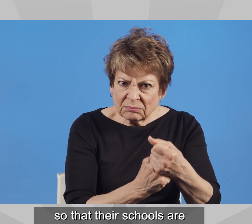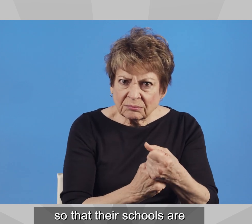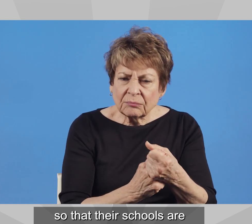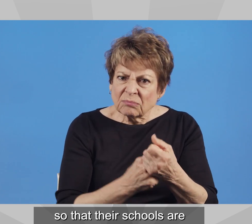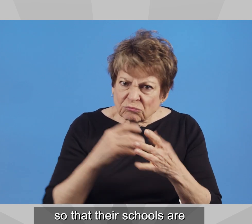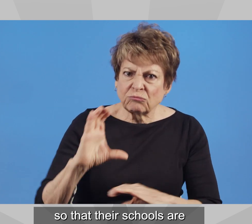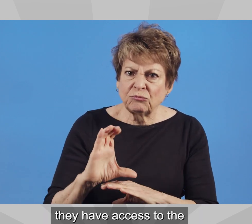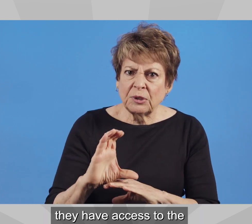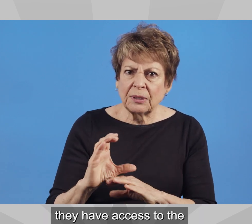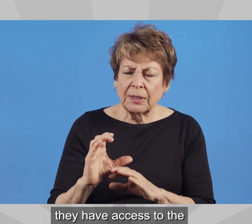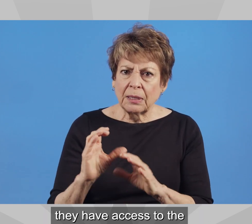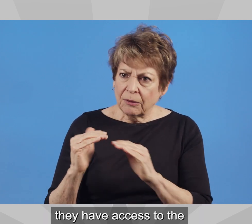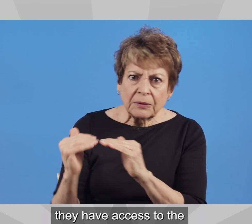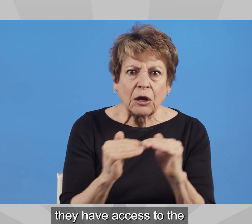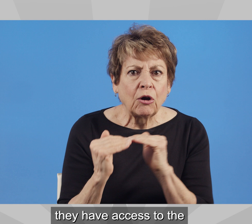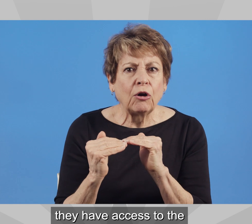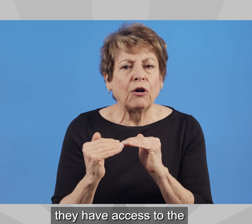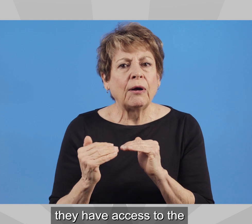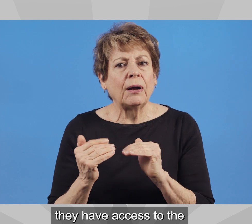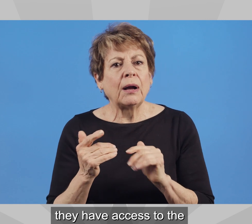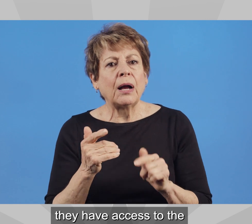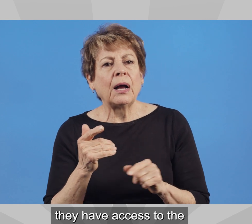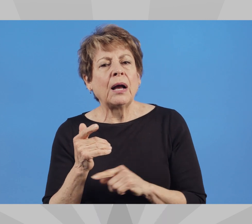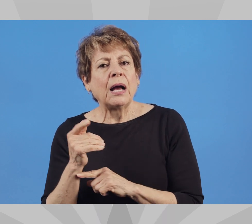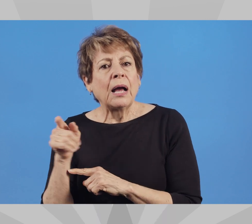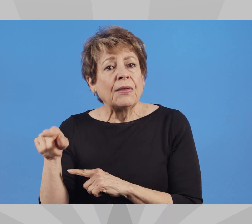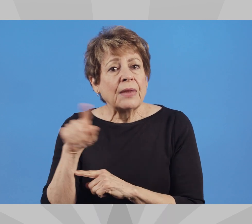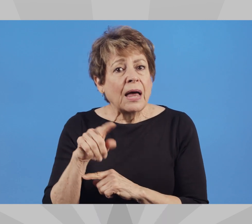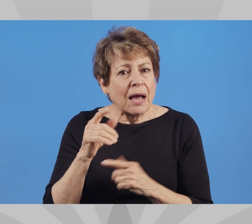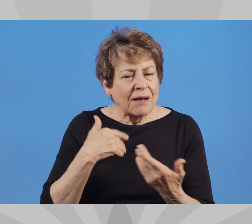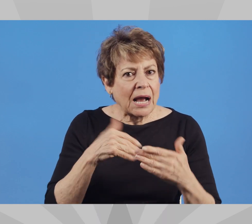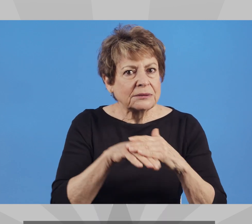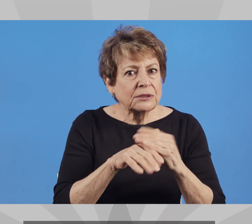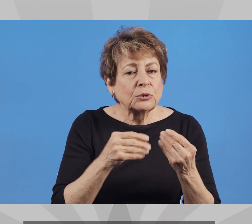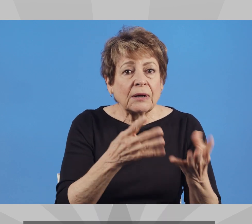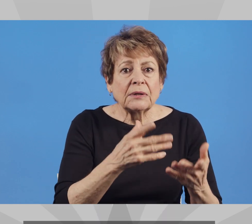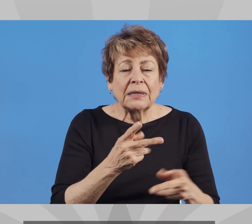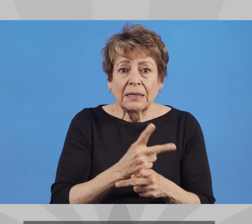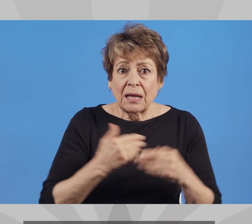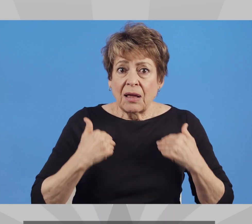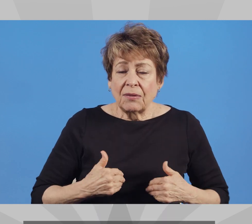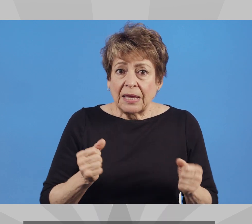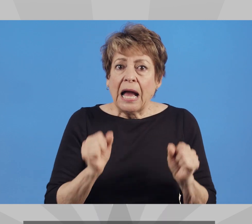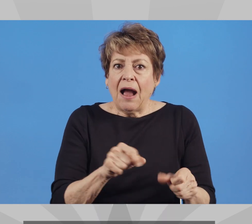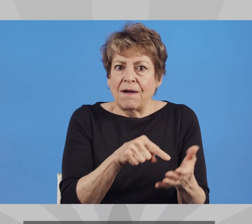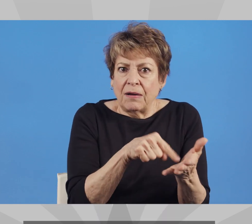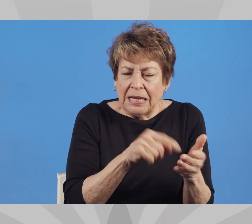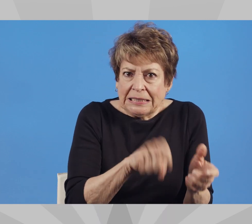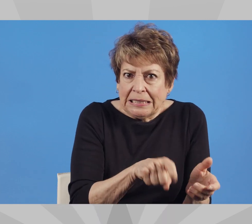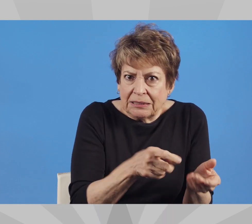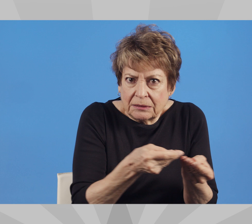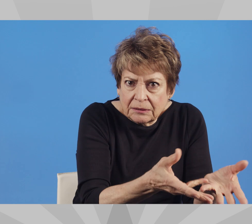equitably, they have access to the health care they need, and they live in safe communities.